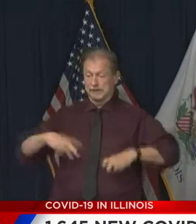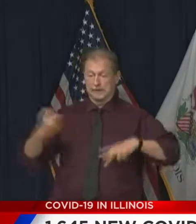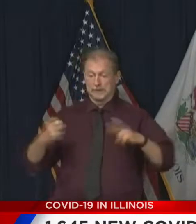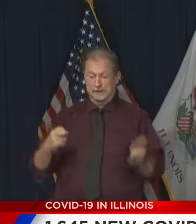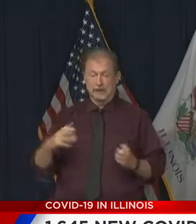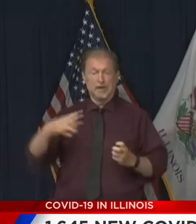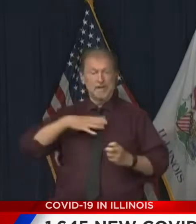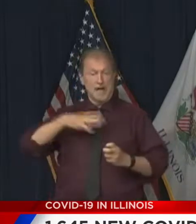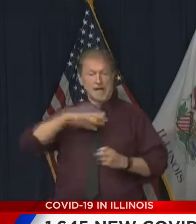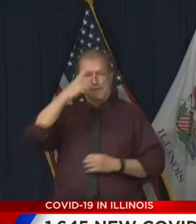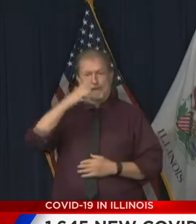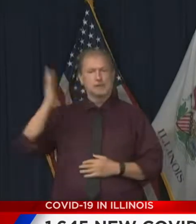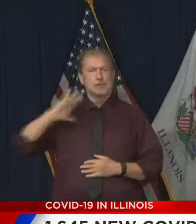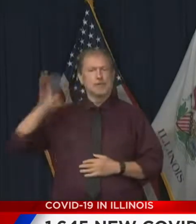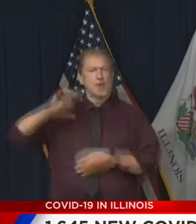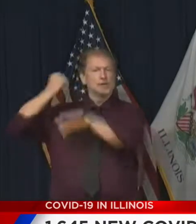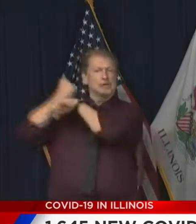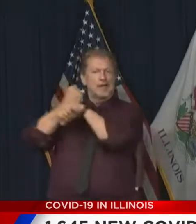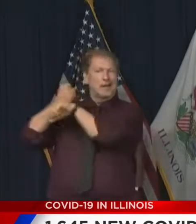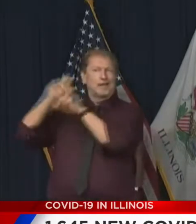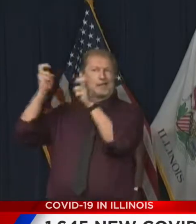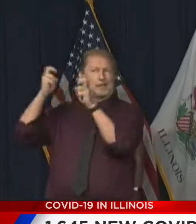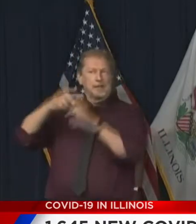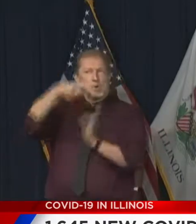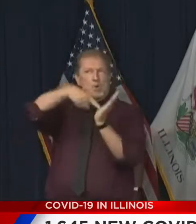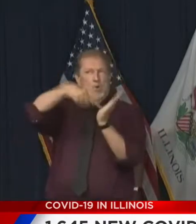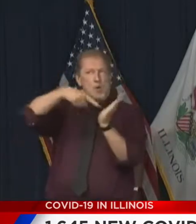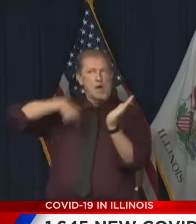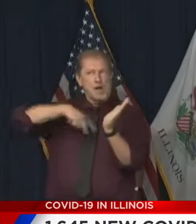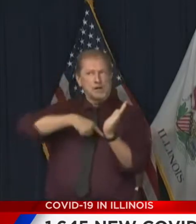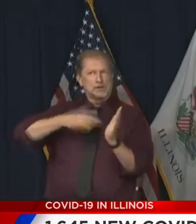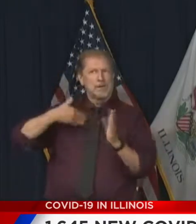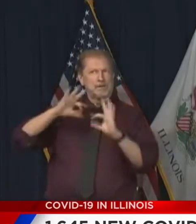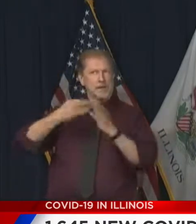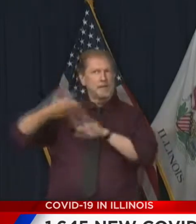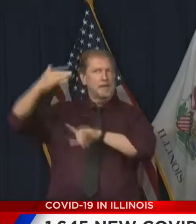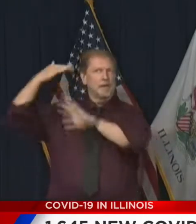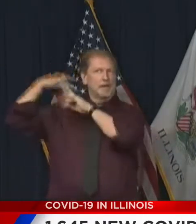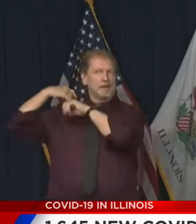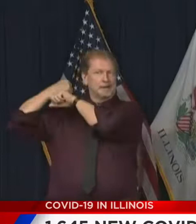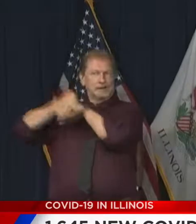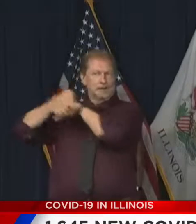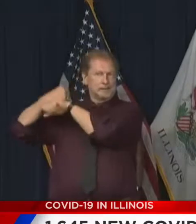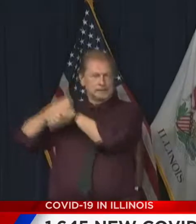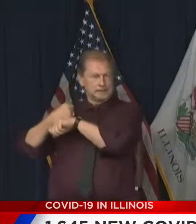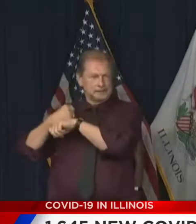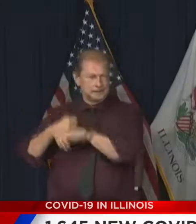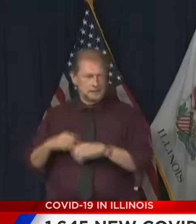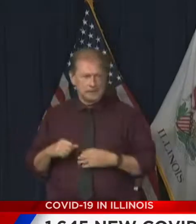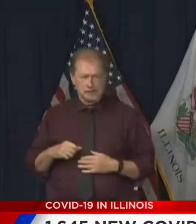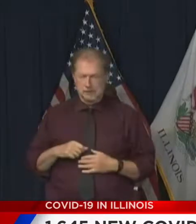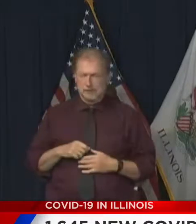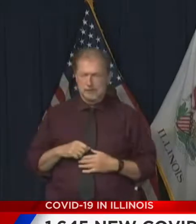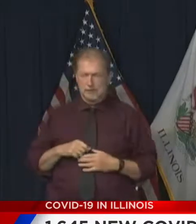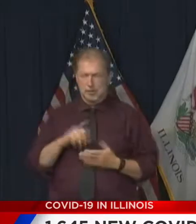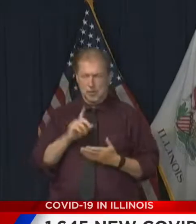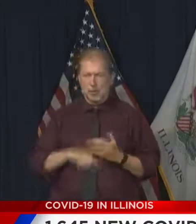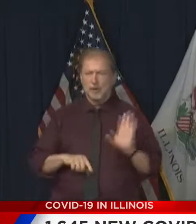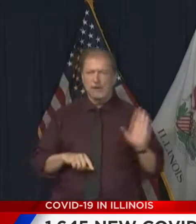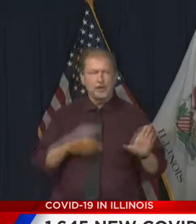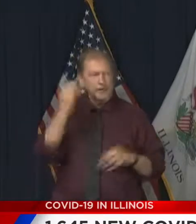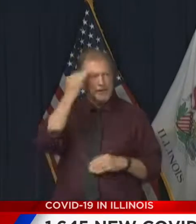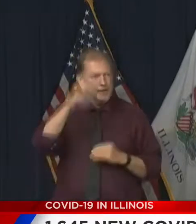Basically, they were in support of looters saying our lives. What are your thoughts about